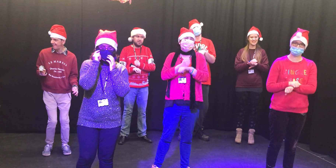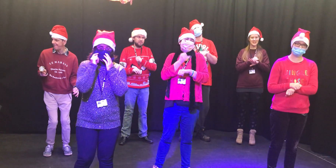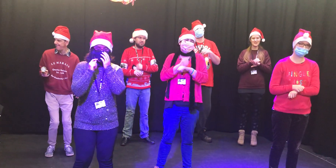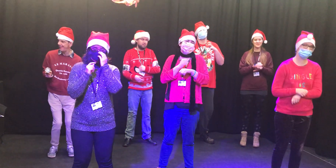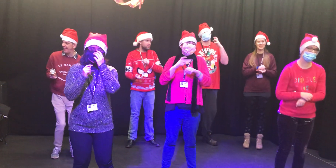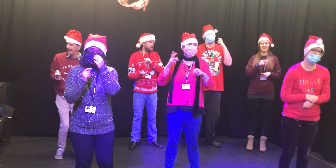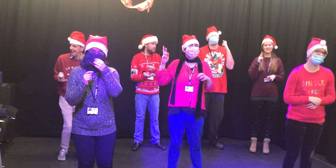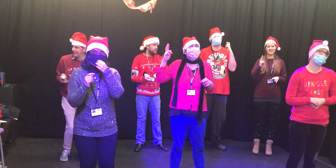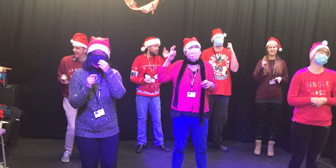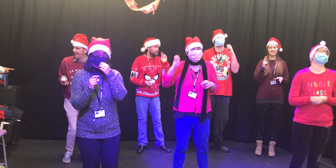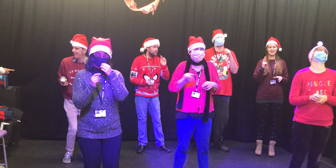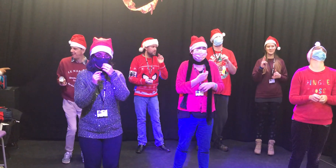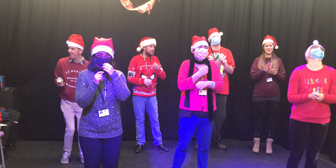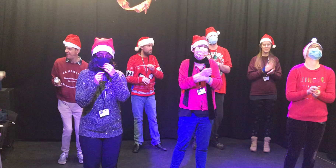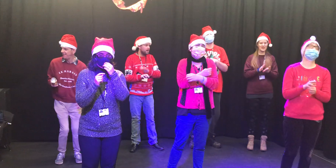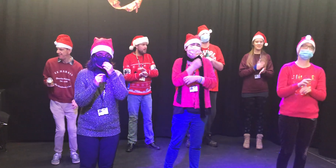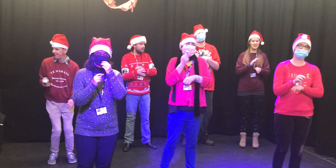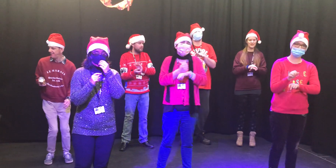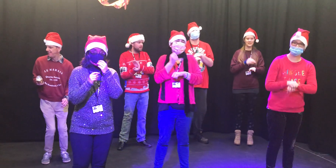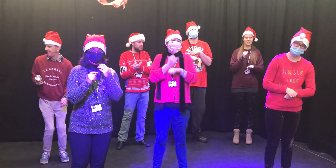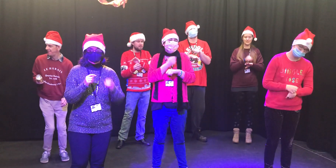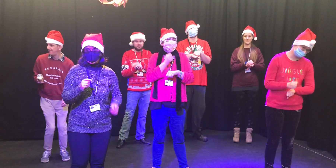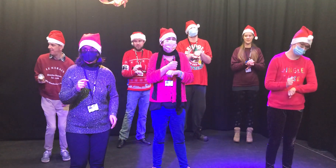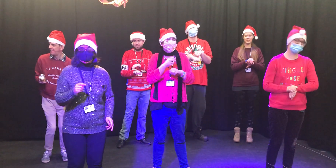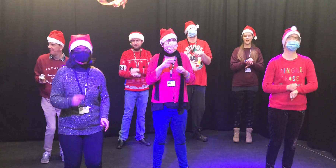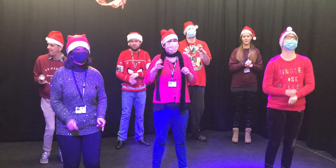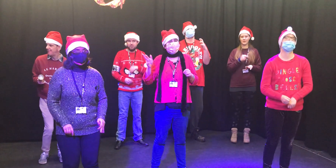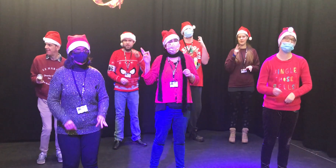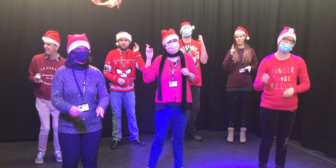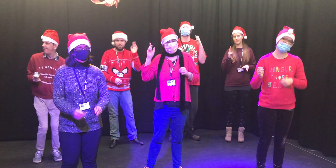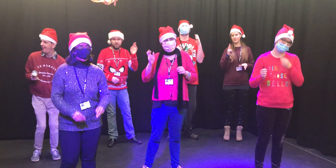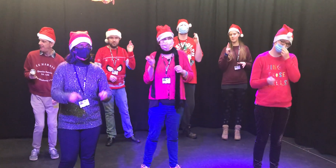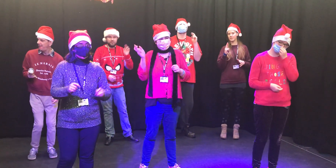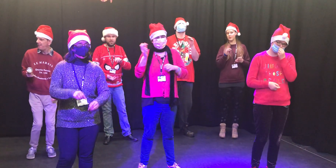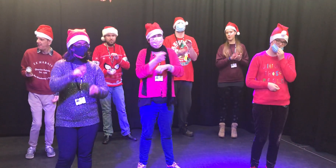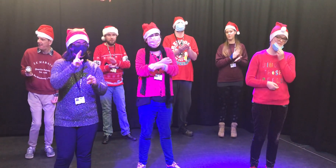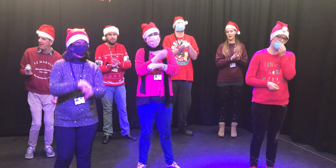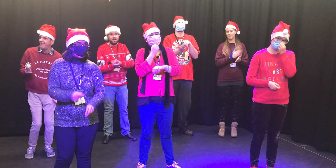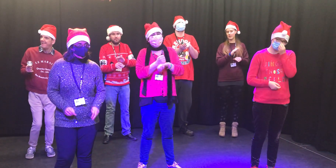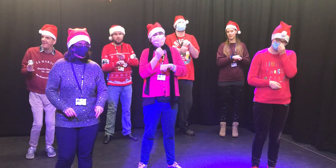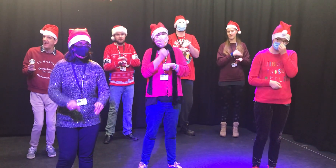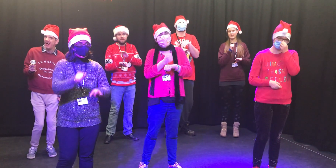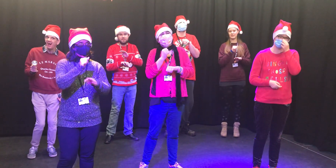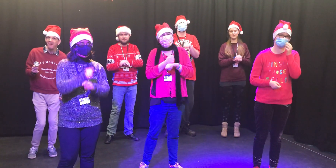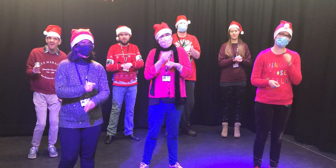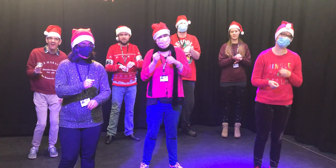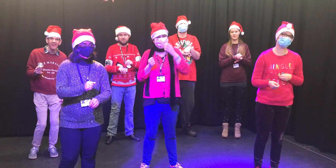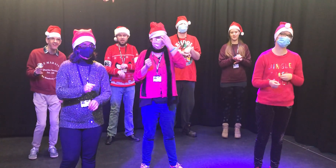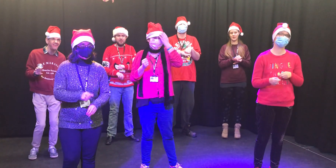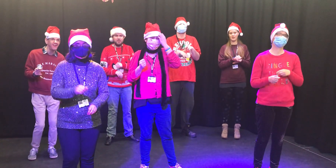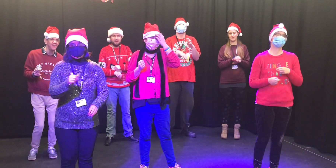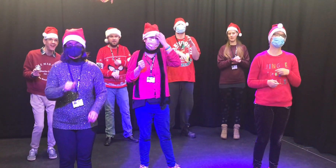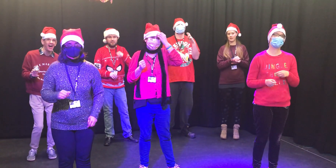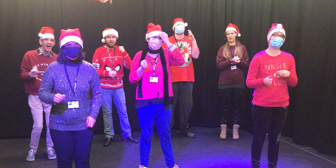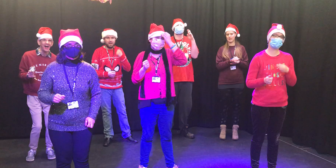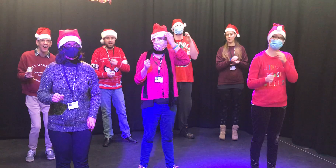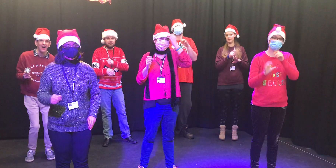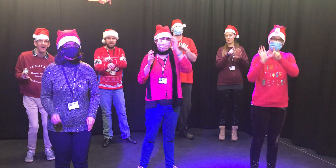We wish you a Merry Christmas We wish you a Merry Christmas And a Happy